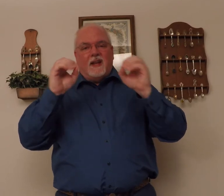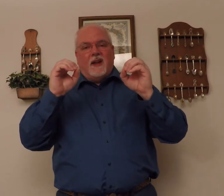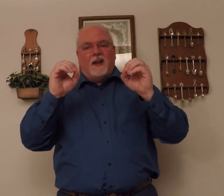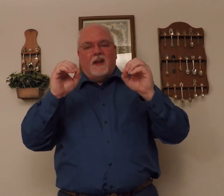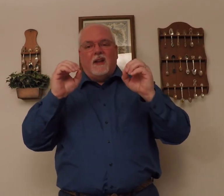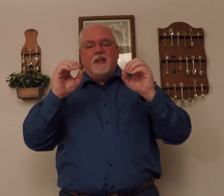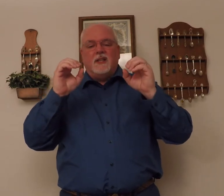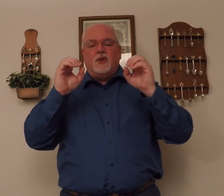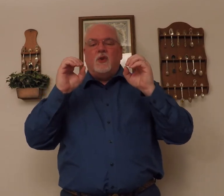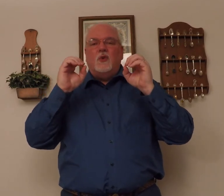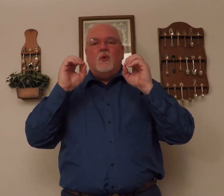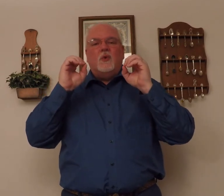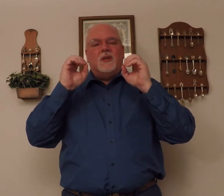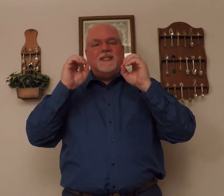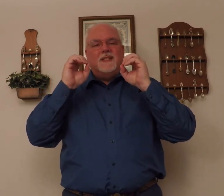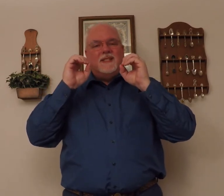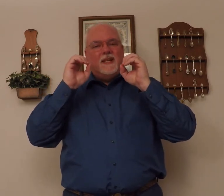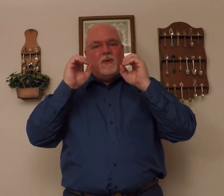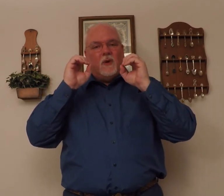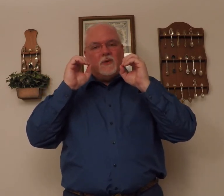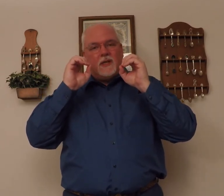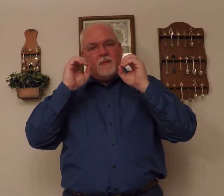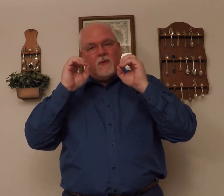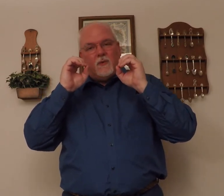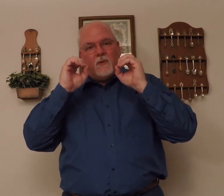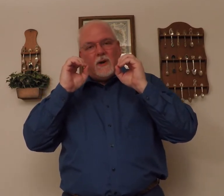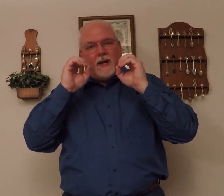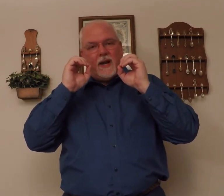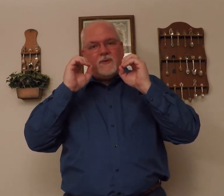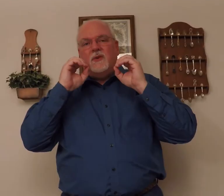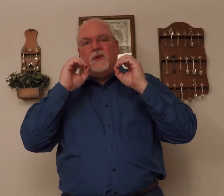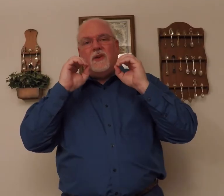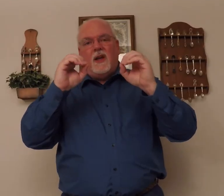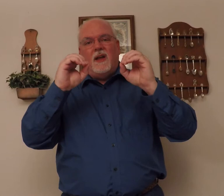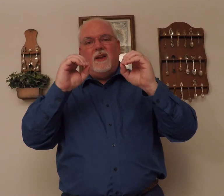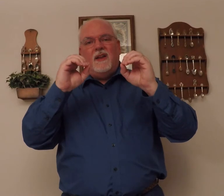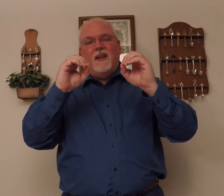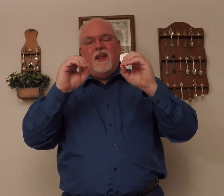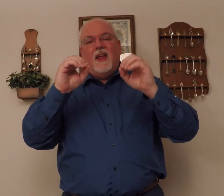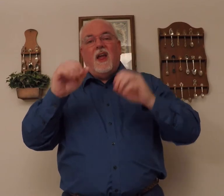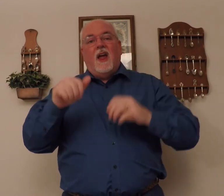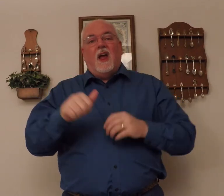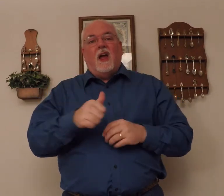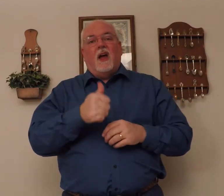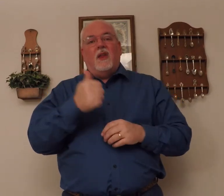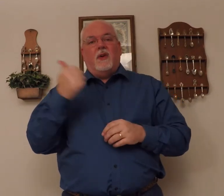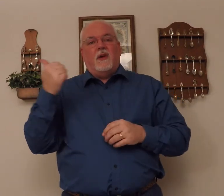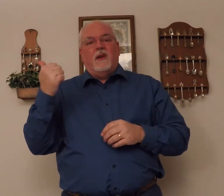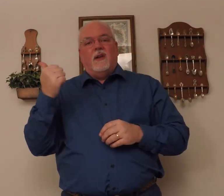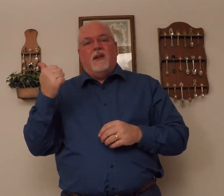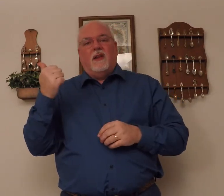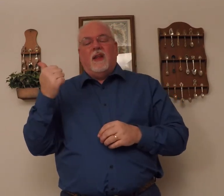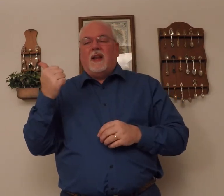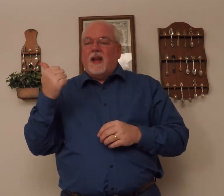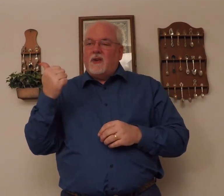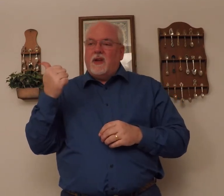none, this is two zeros coming right at you. None other, like you're